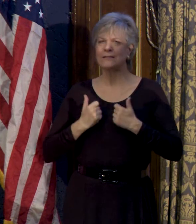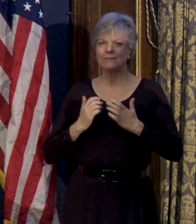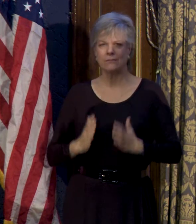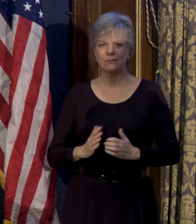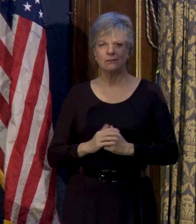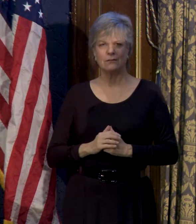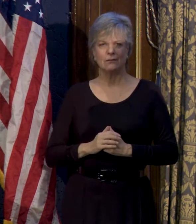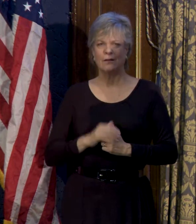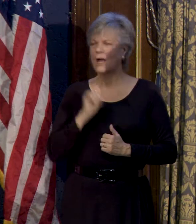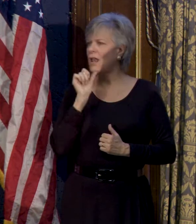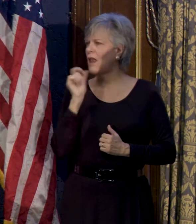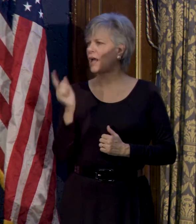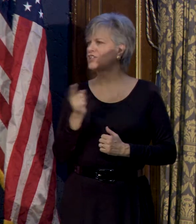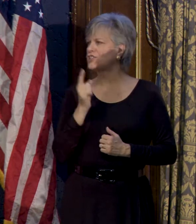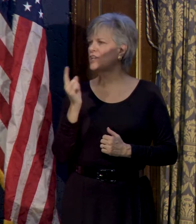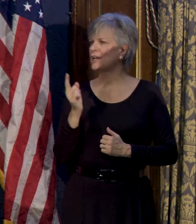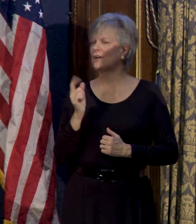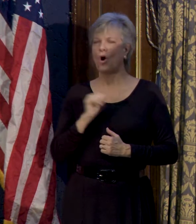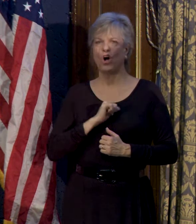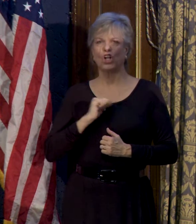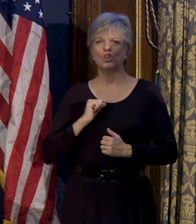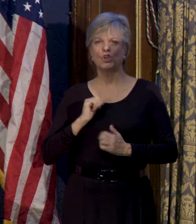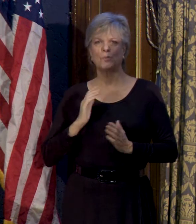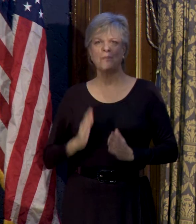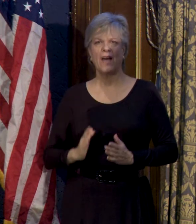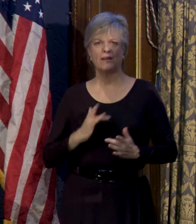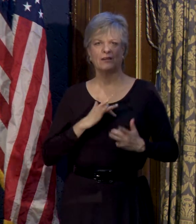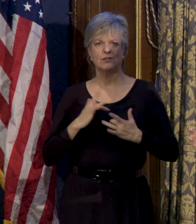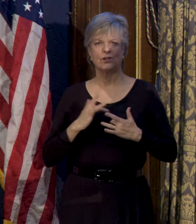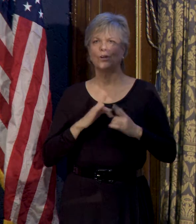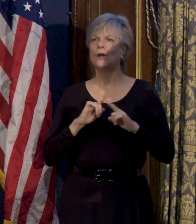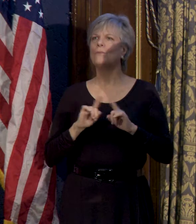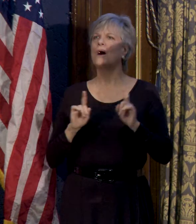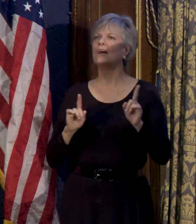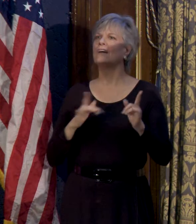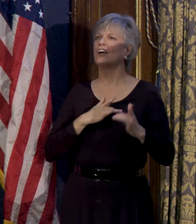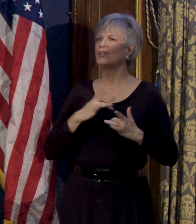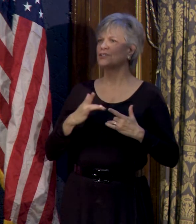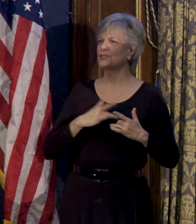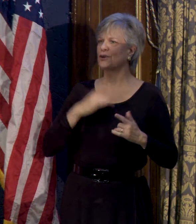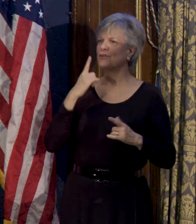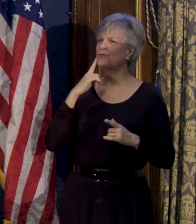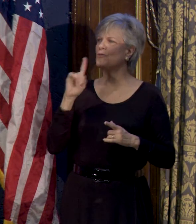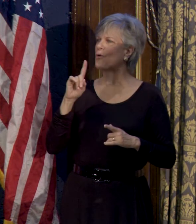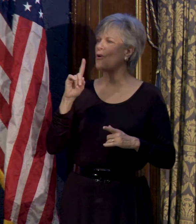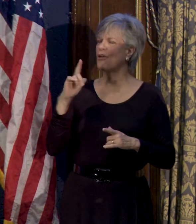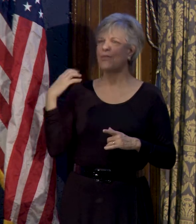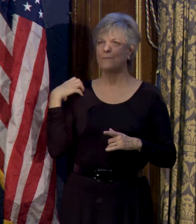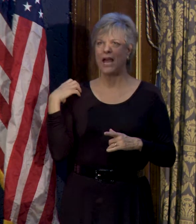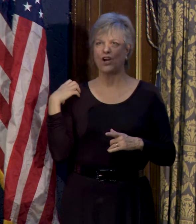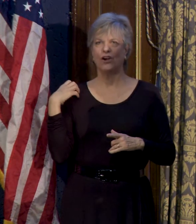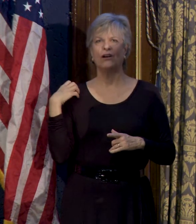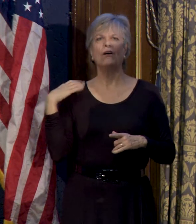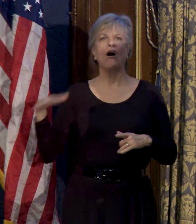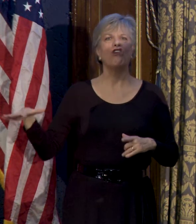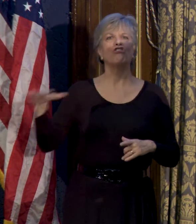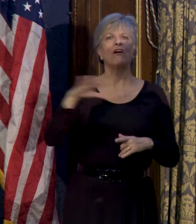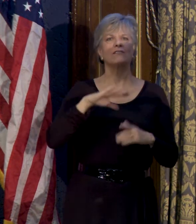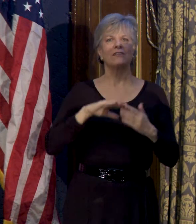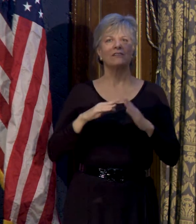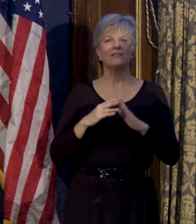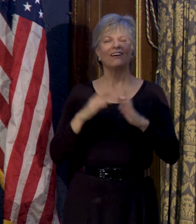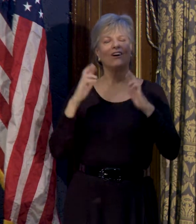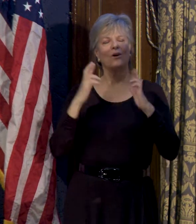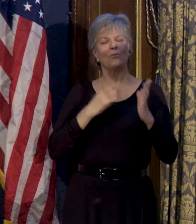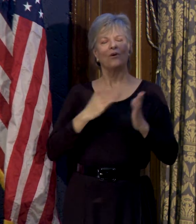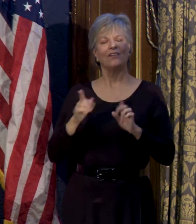are not just a matter of aldermanic concern, but concern citywide. And I hope to bring